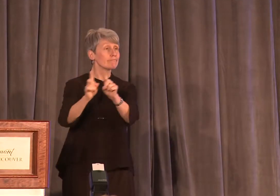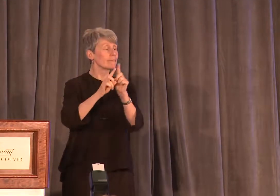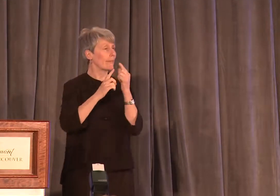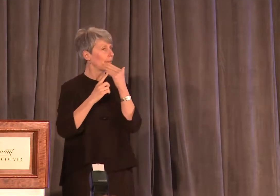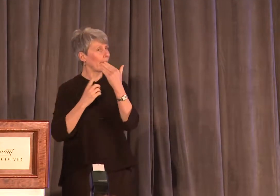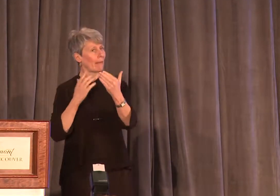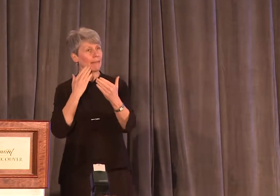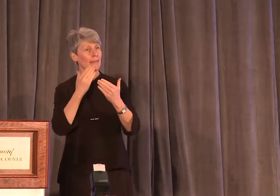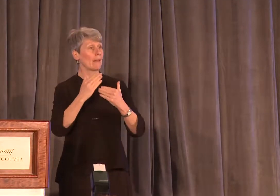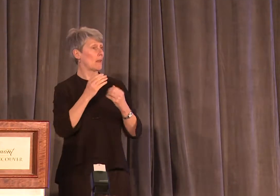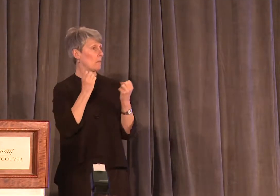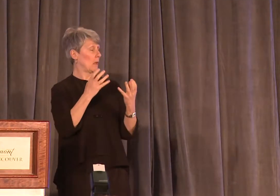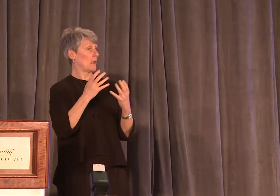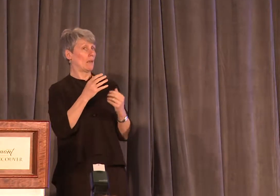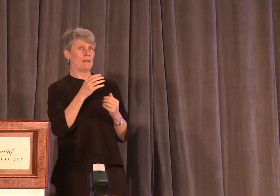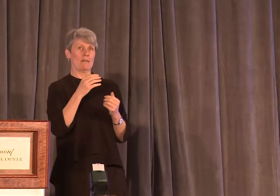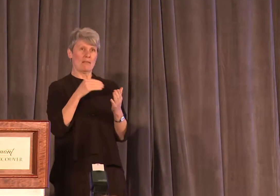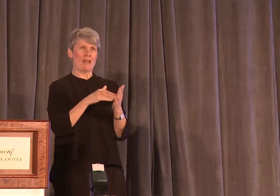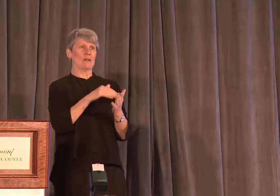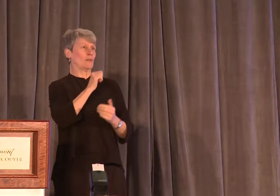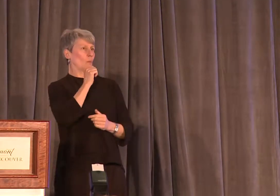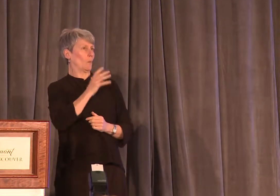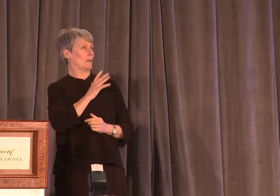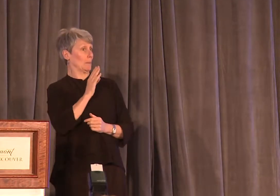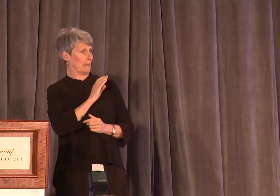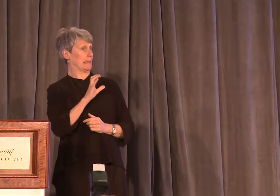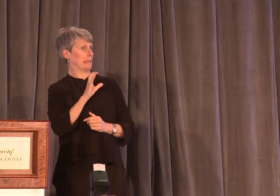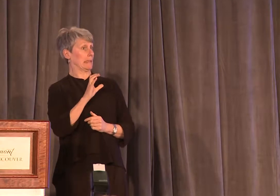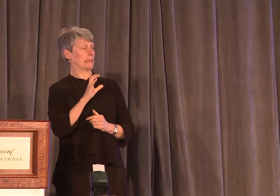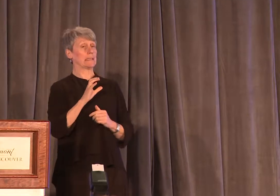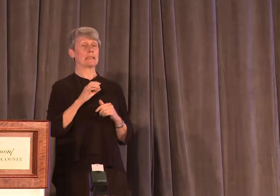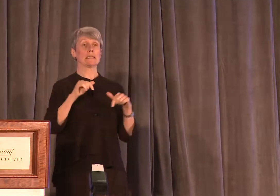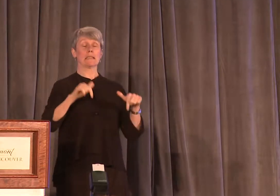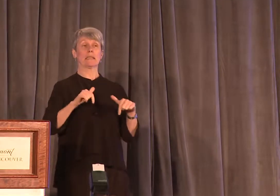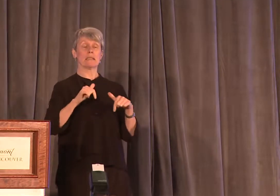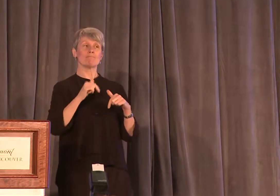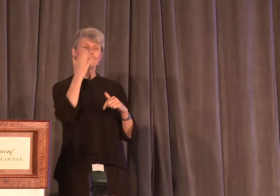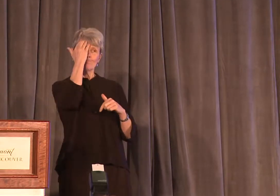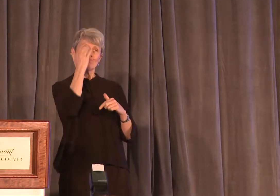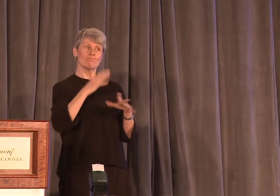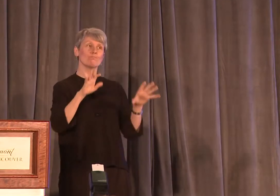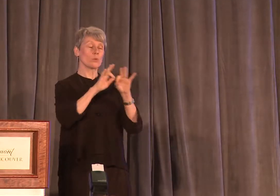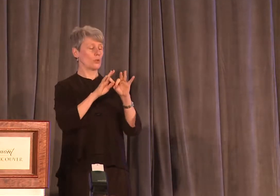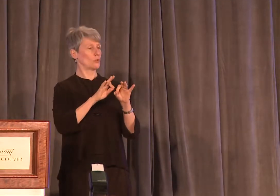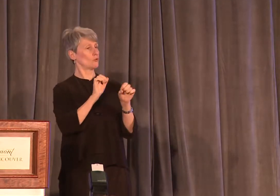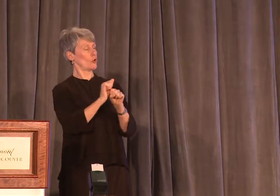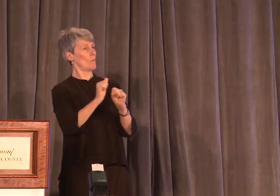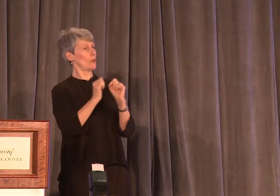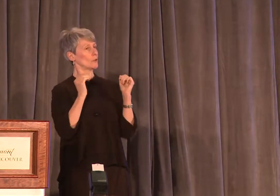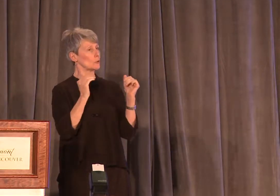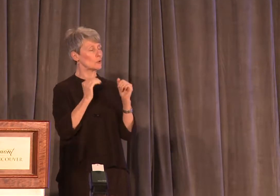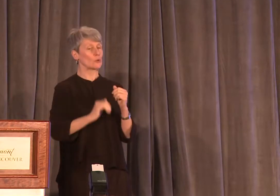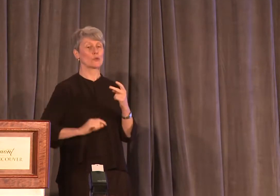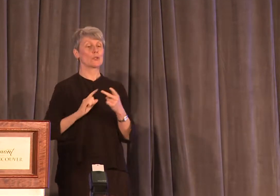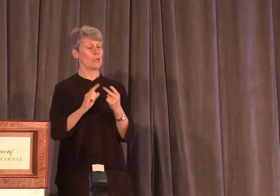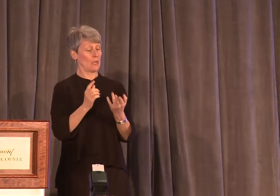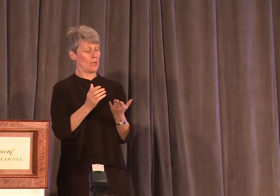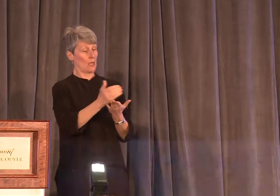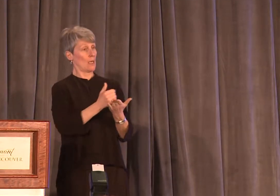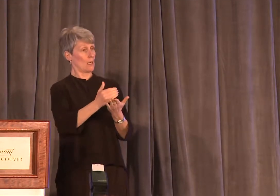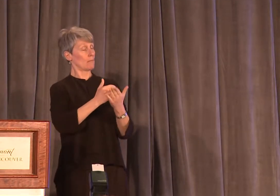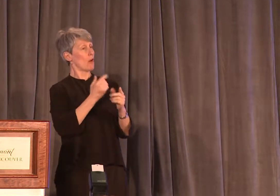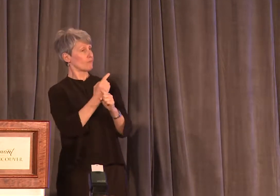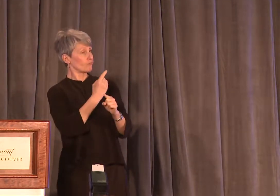of BC women have realized gains that include job security, a livable wage, pensions, healthcare